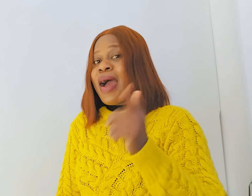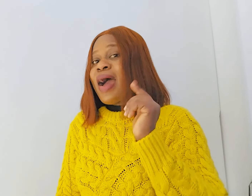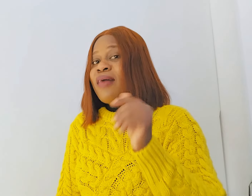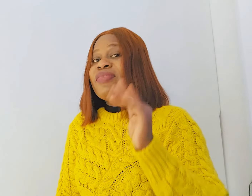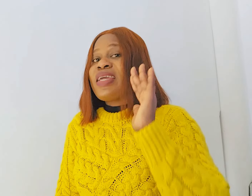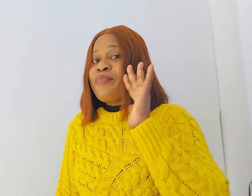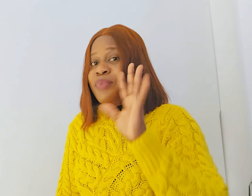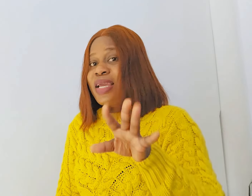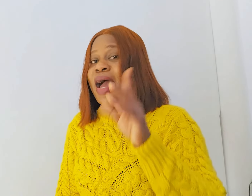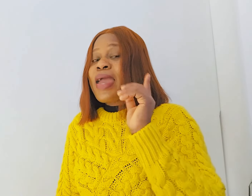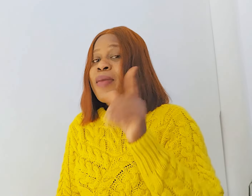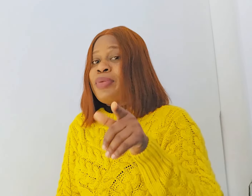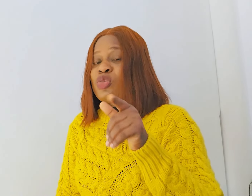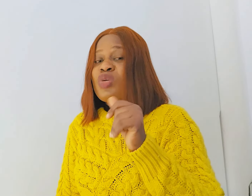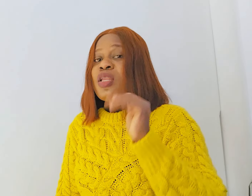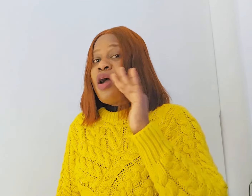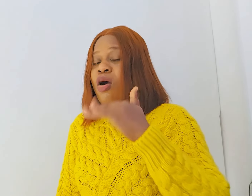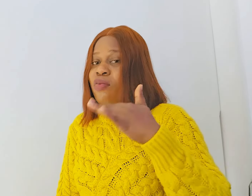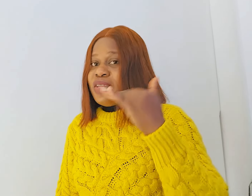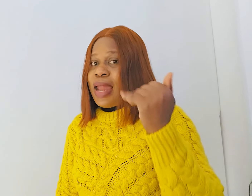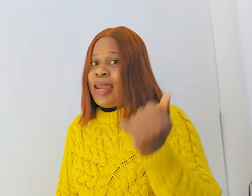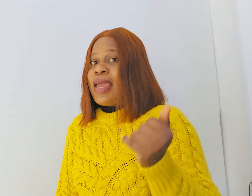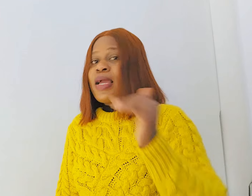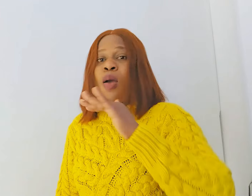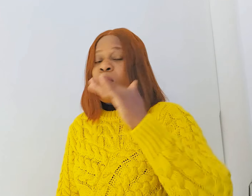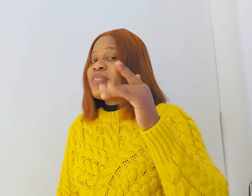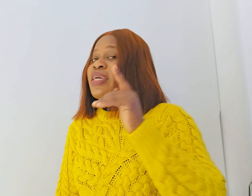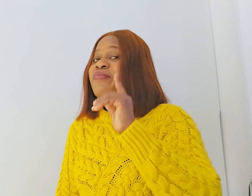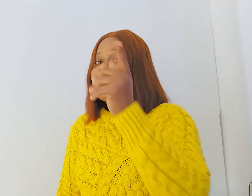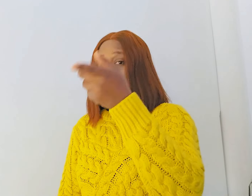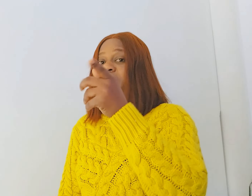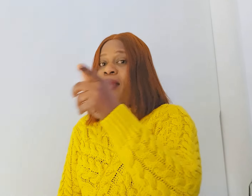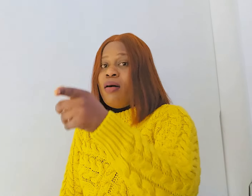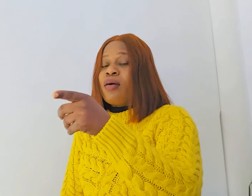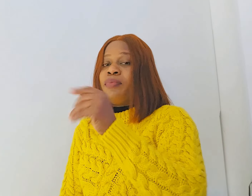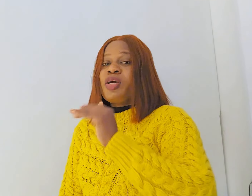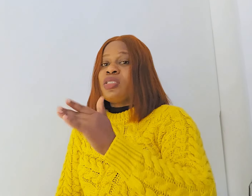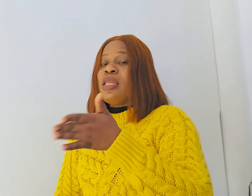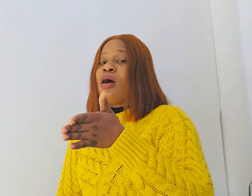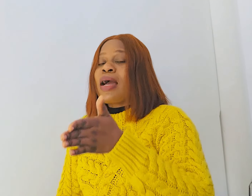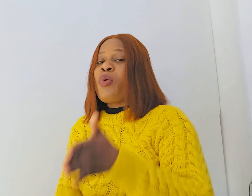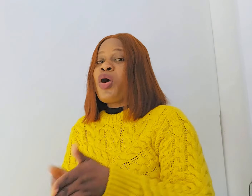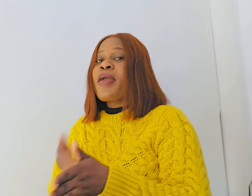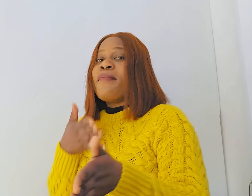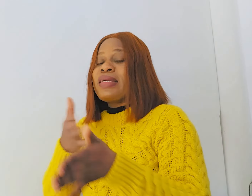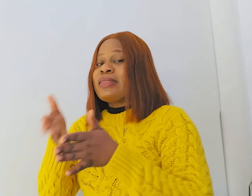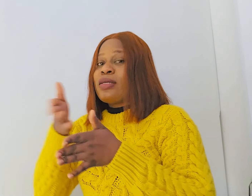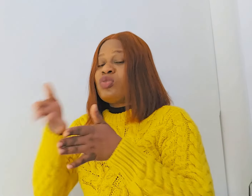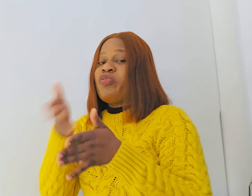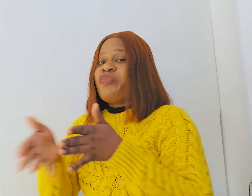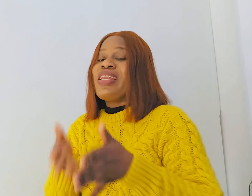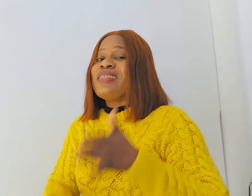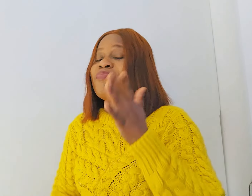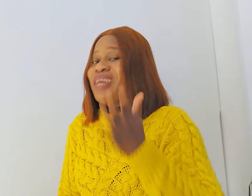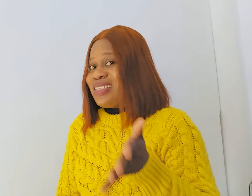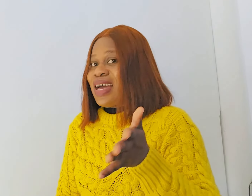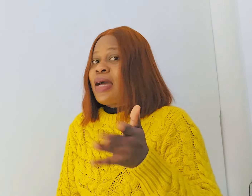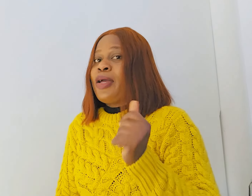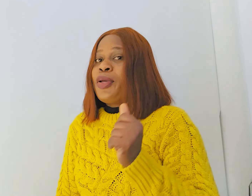have the bigger in-between of their leg mostly if it's very long because the longer one it makes them to feel it better you